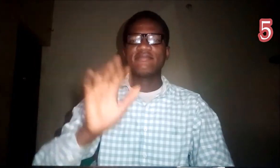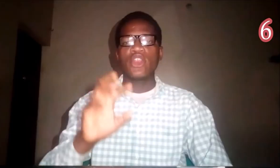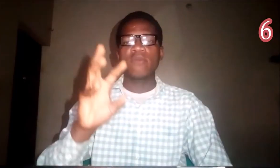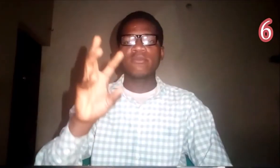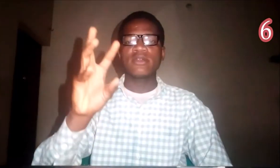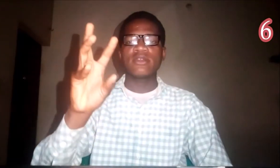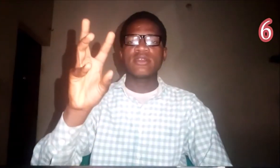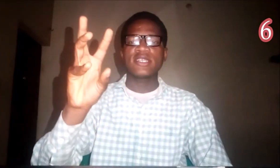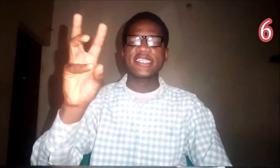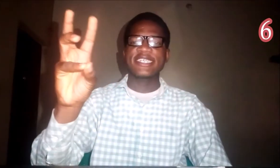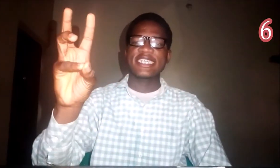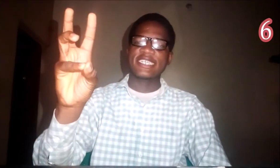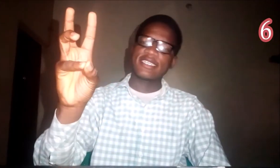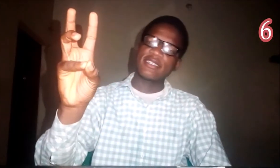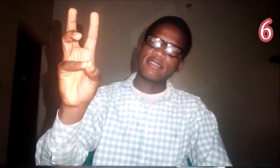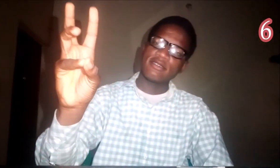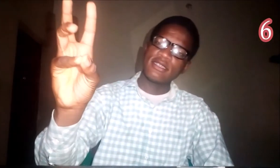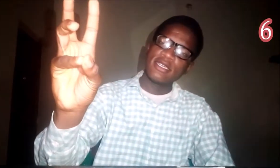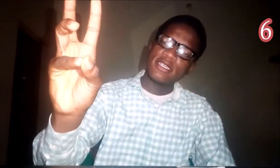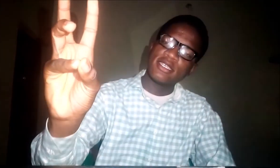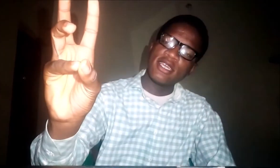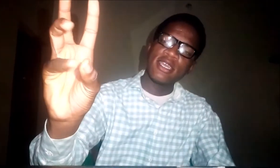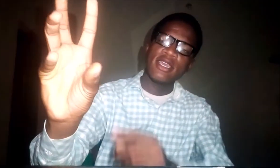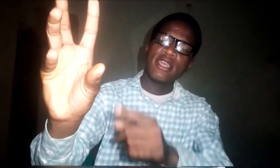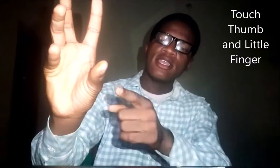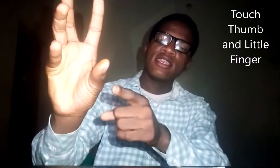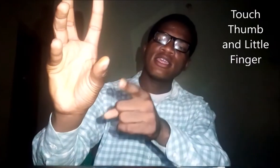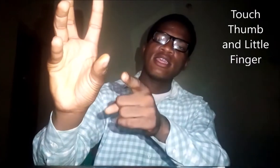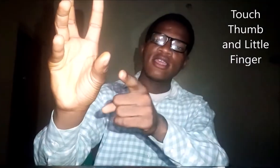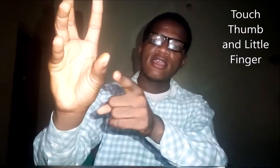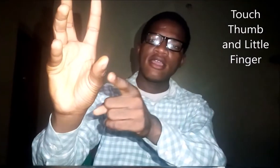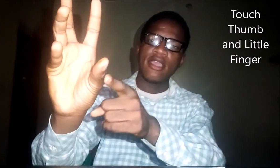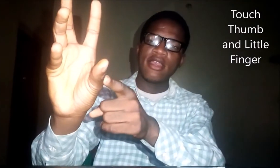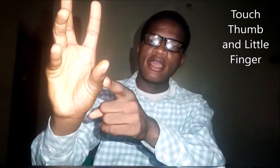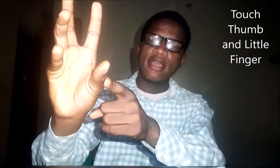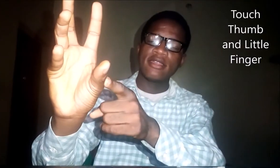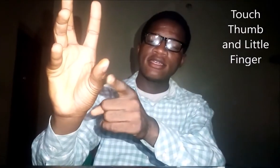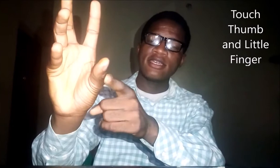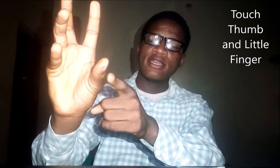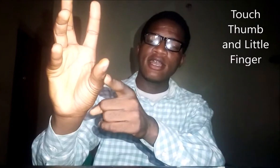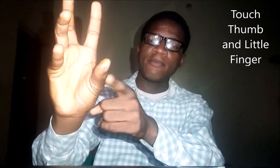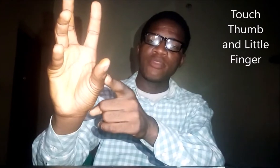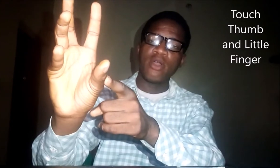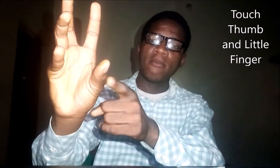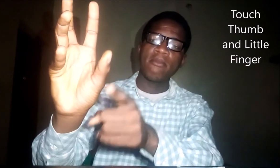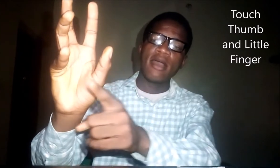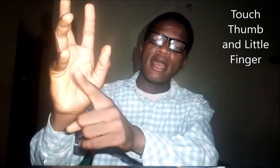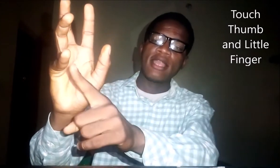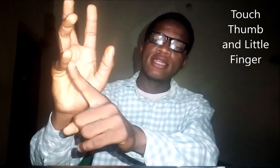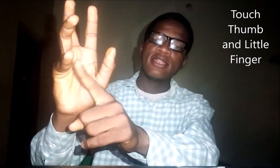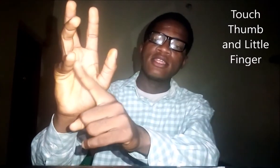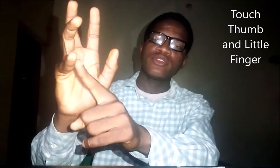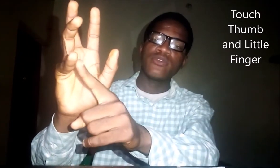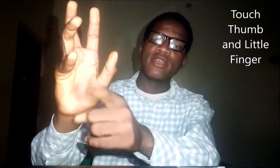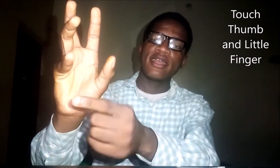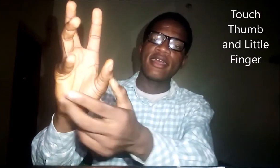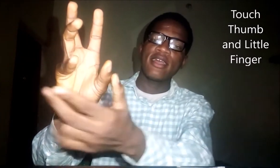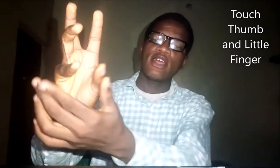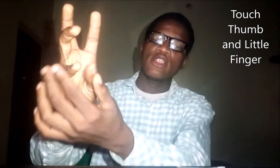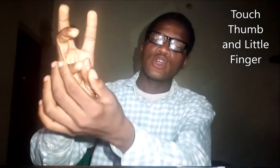Number six. Six. You see, the, in the, the, um, thumb and the little finger touch.